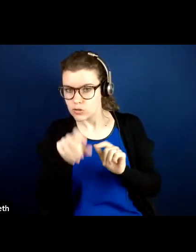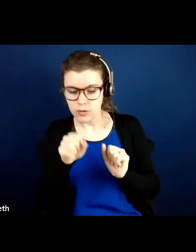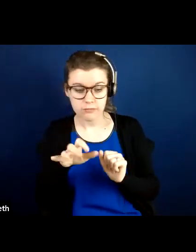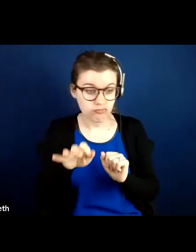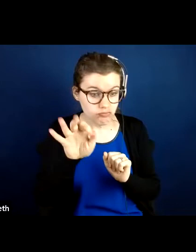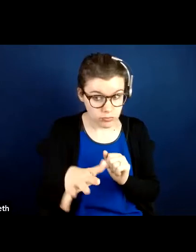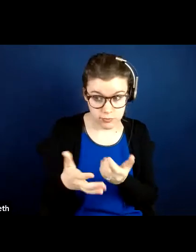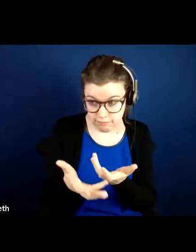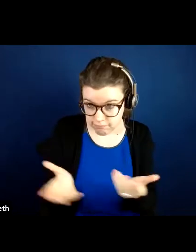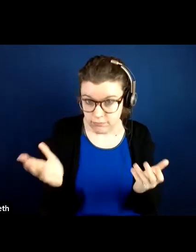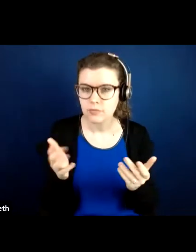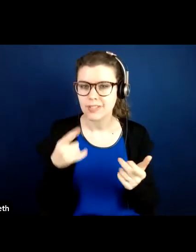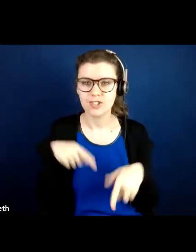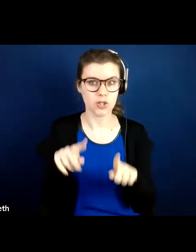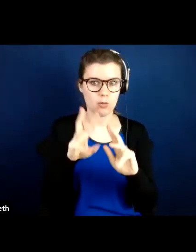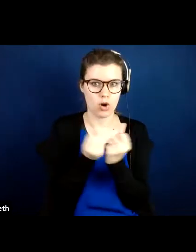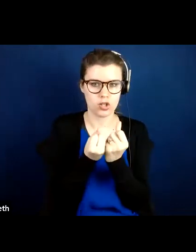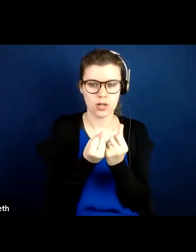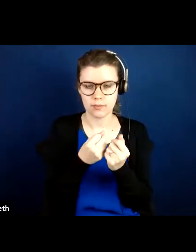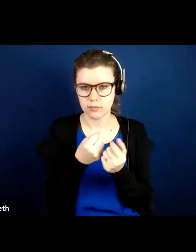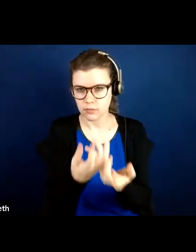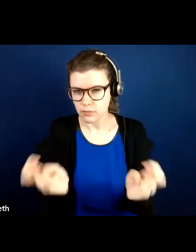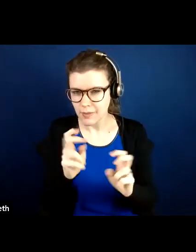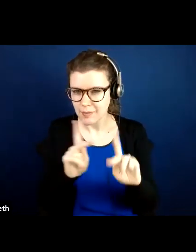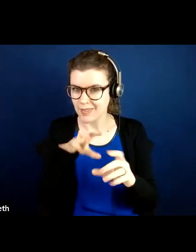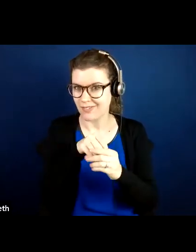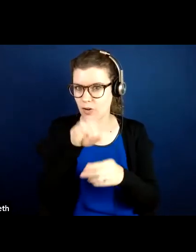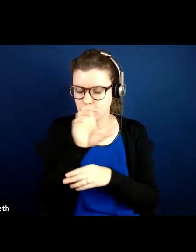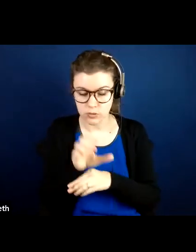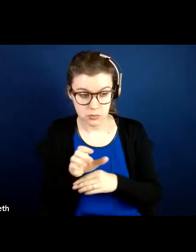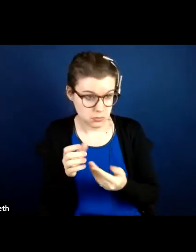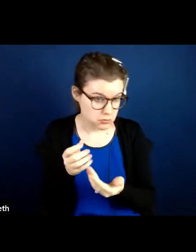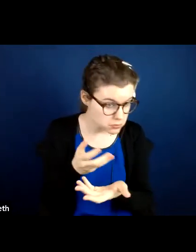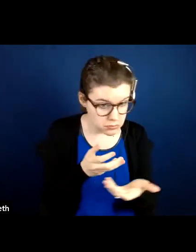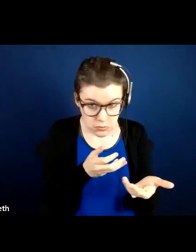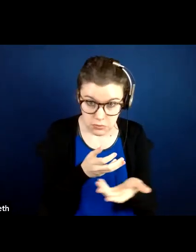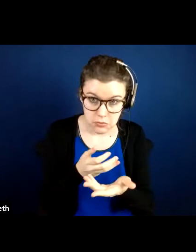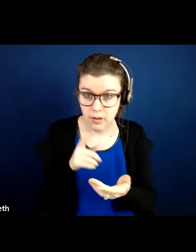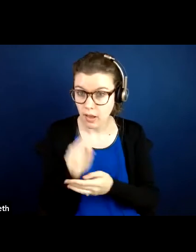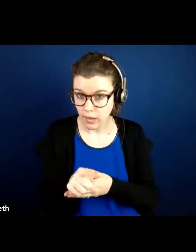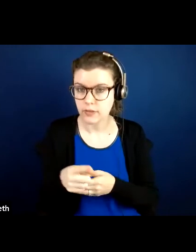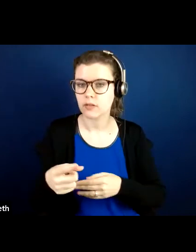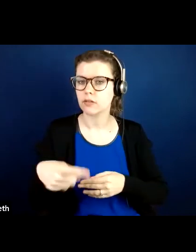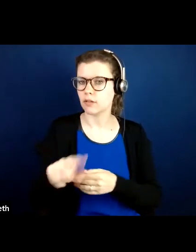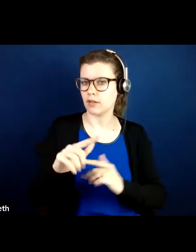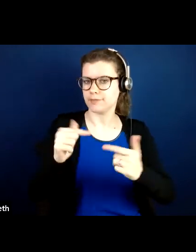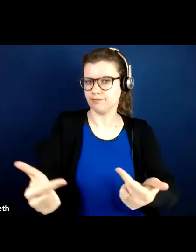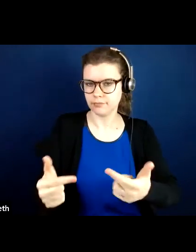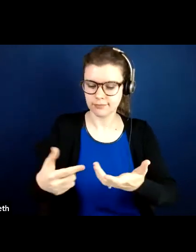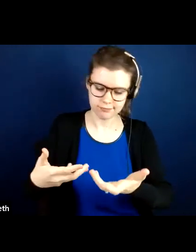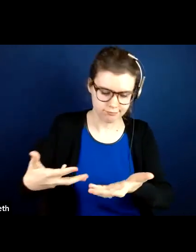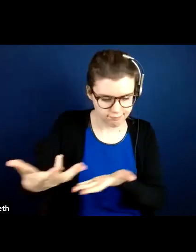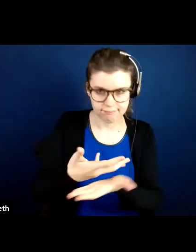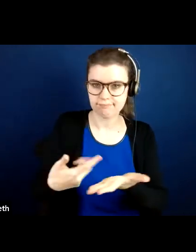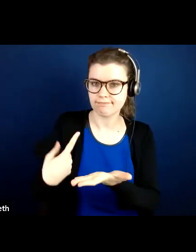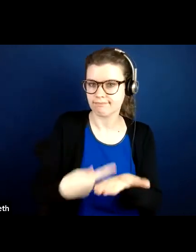content you would present as part of the living well in the community program to your consumers. And then they would have a discussion about